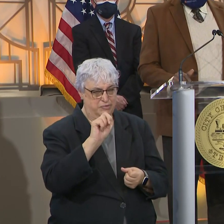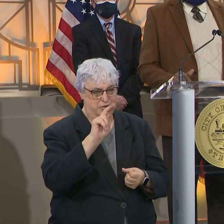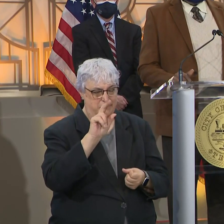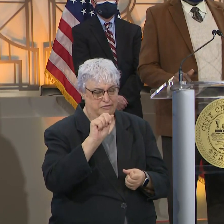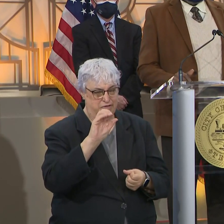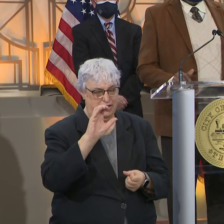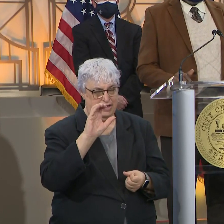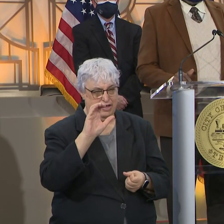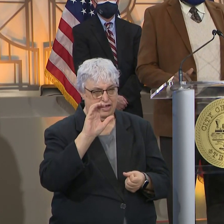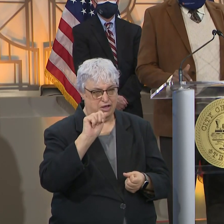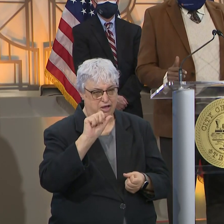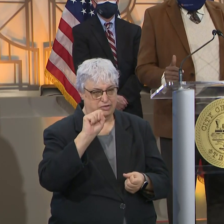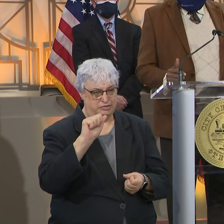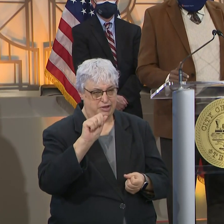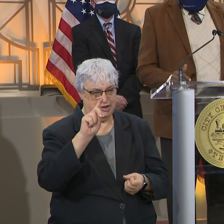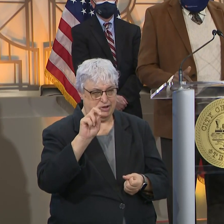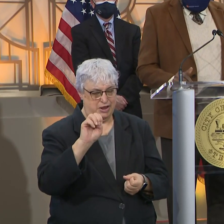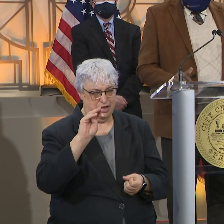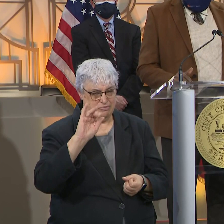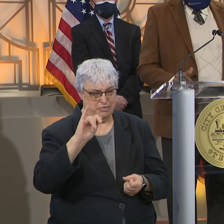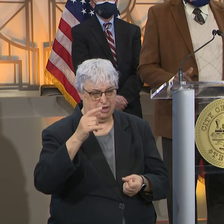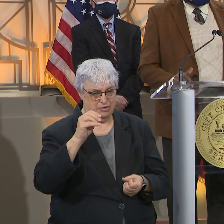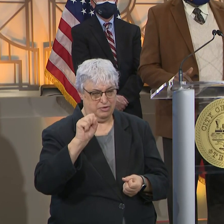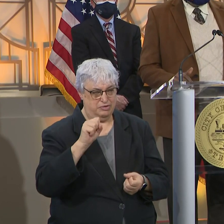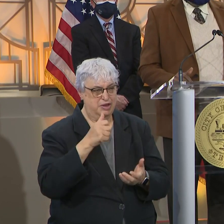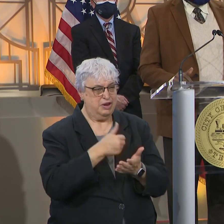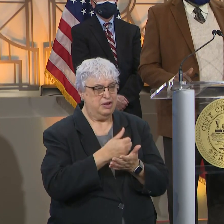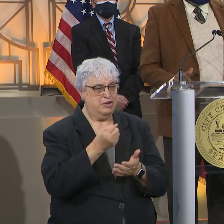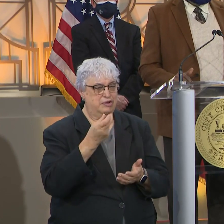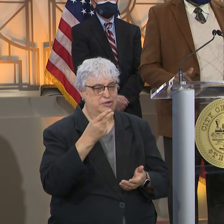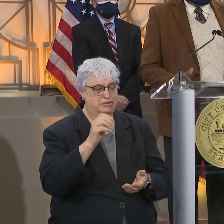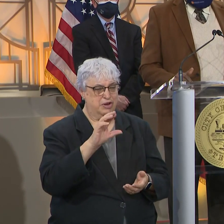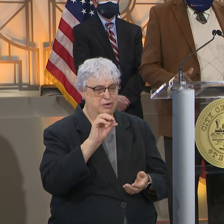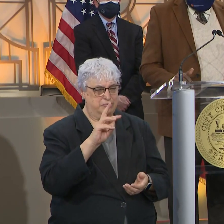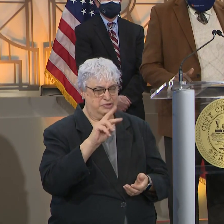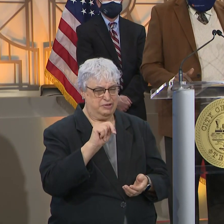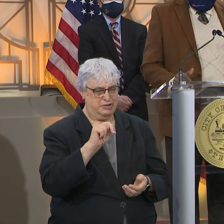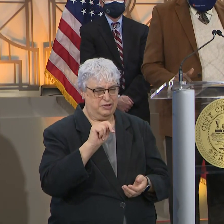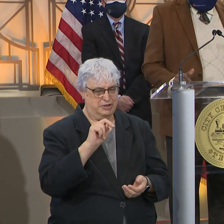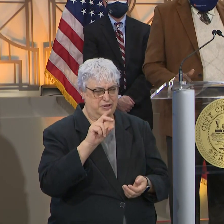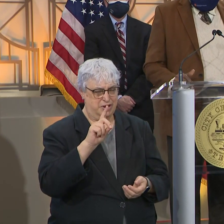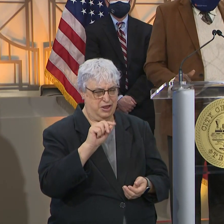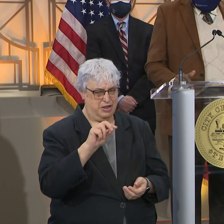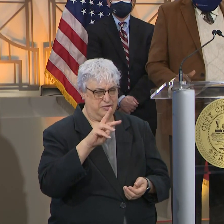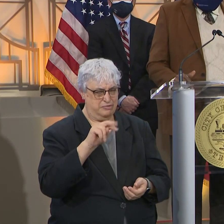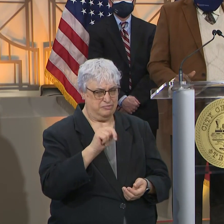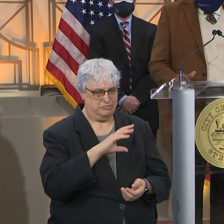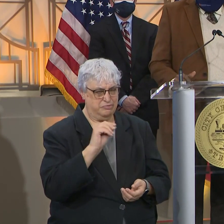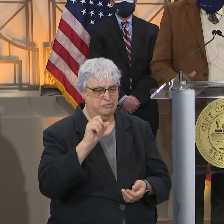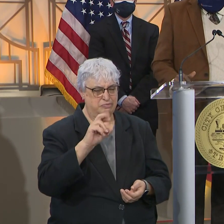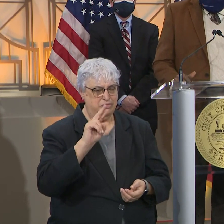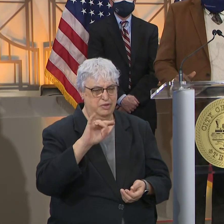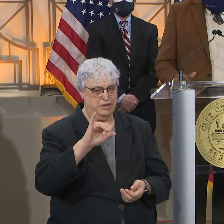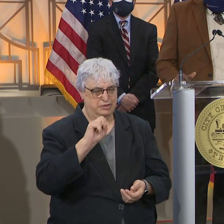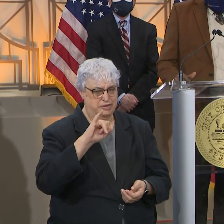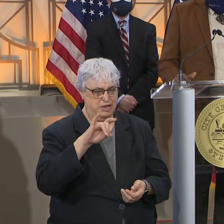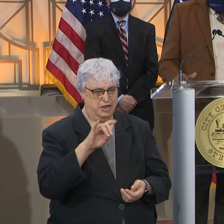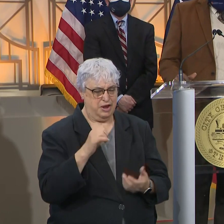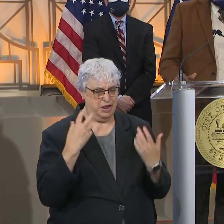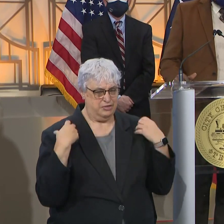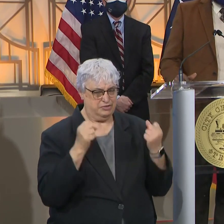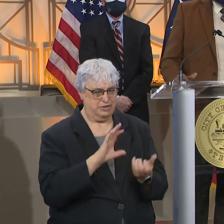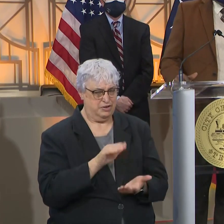Health Clinic, which is near Northside Sharpstown Health Center and also Sunnyside Health Centers.